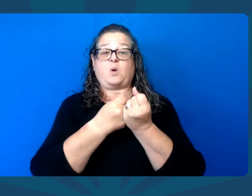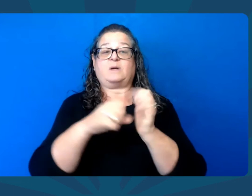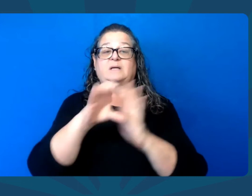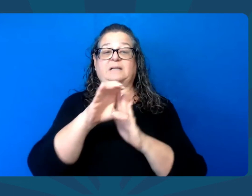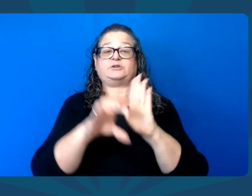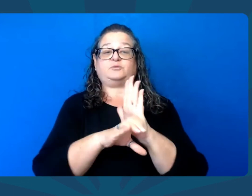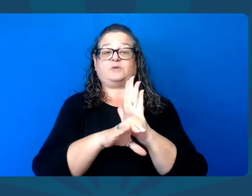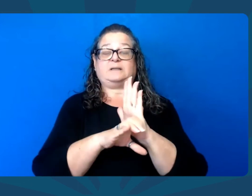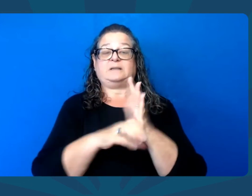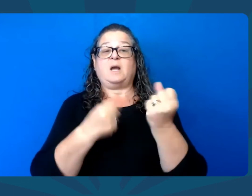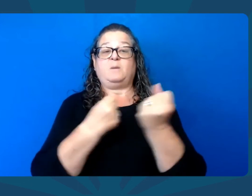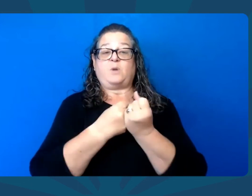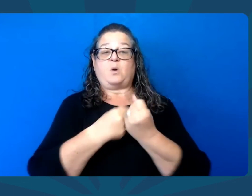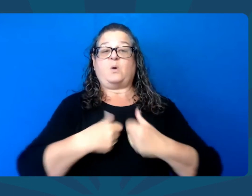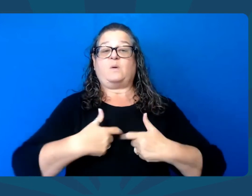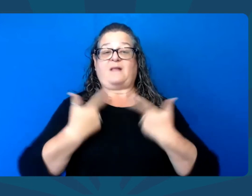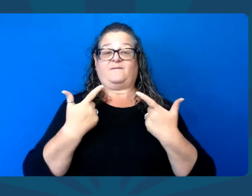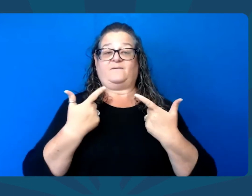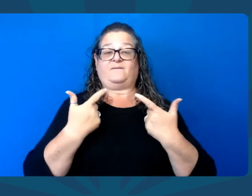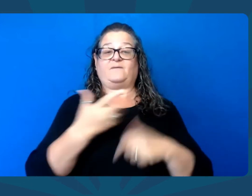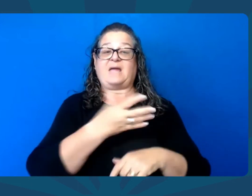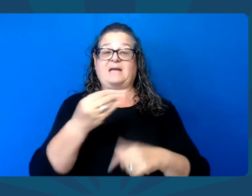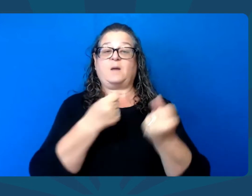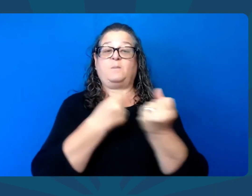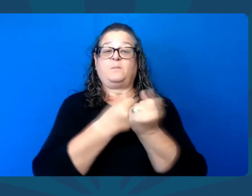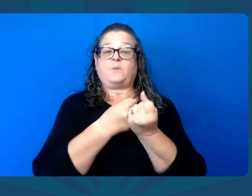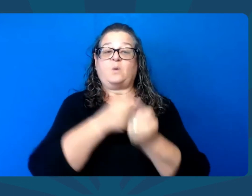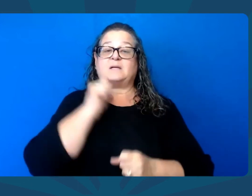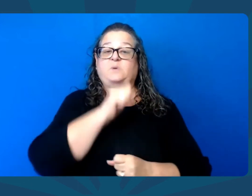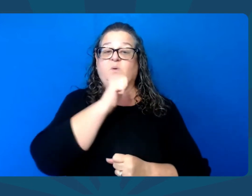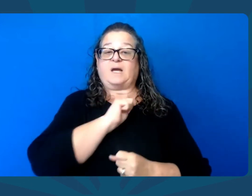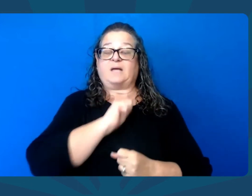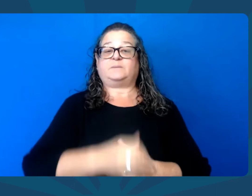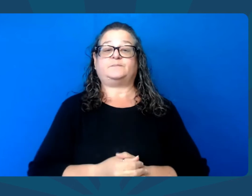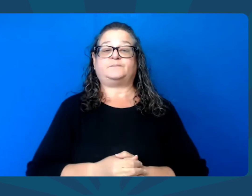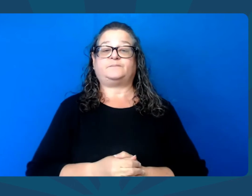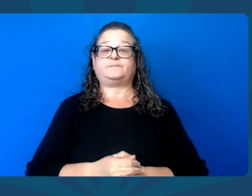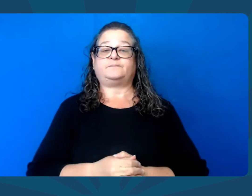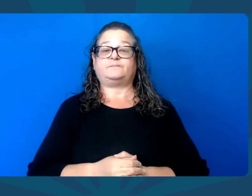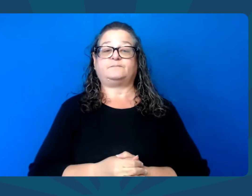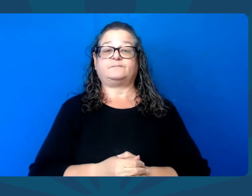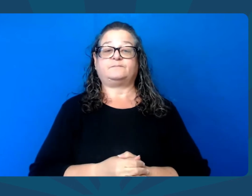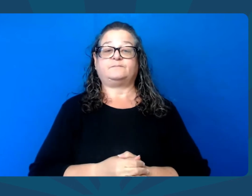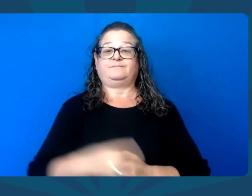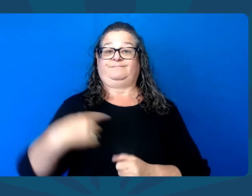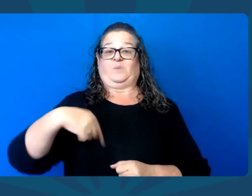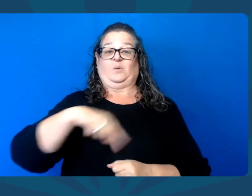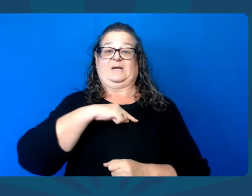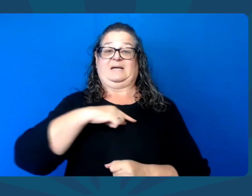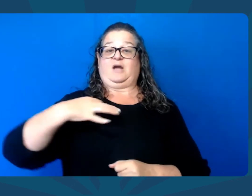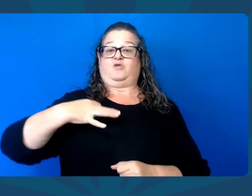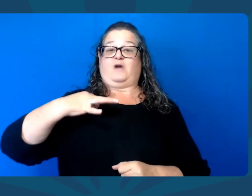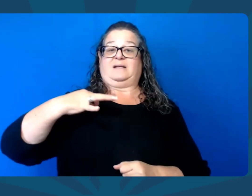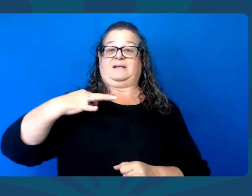pro-constitution, pro-life, and